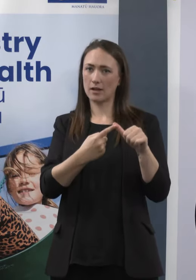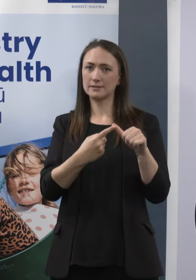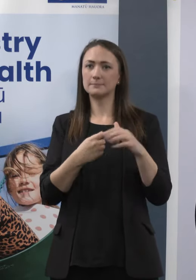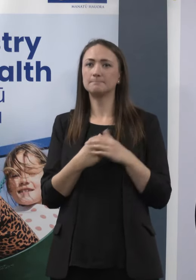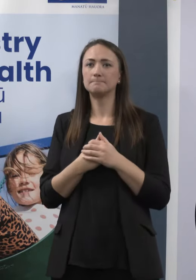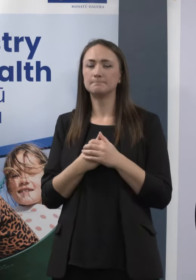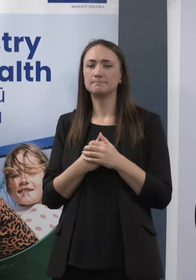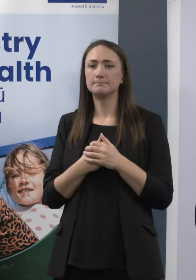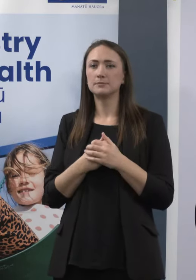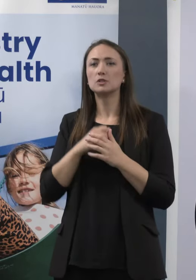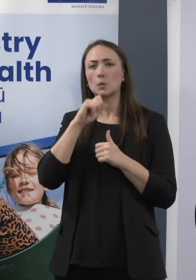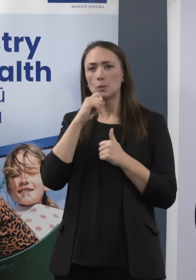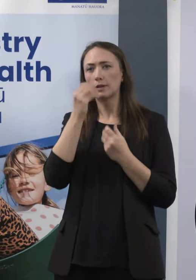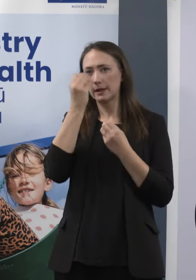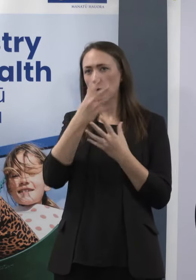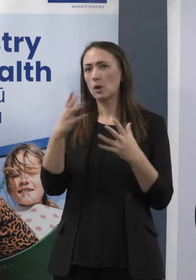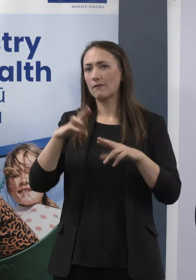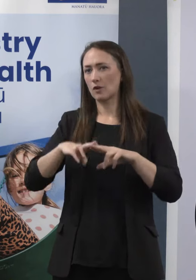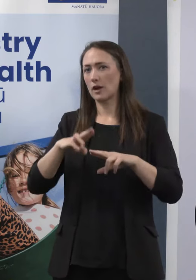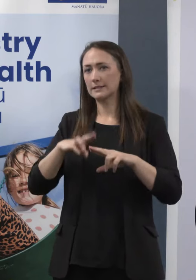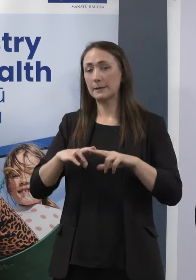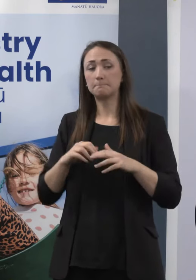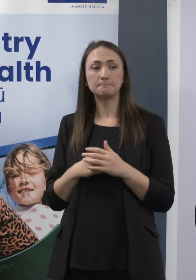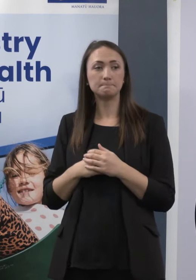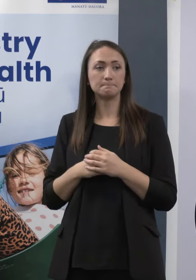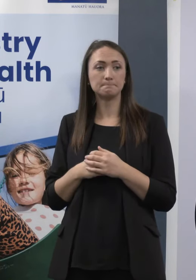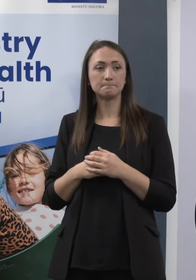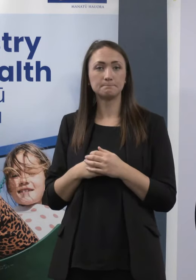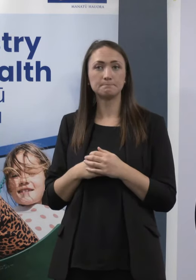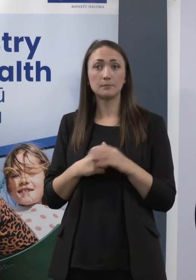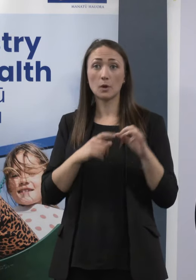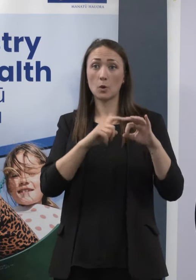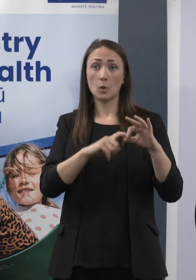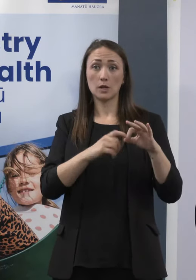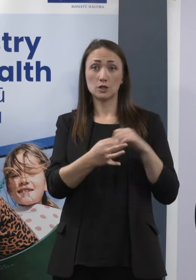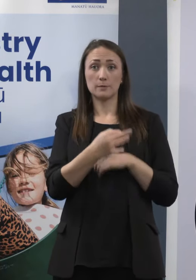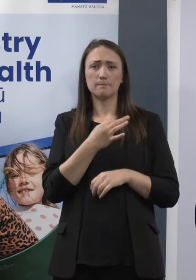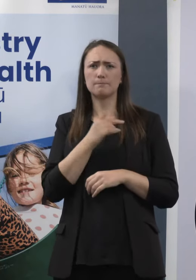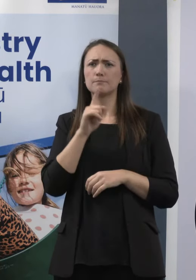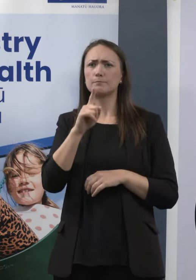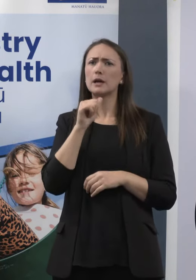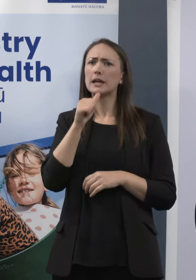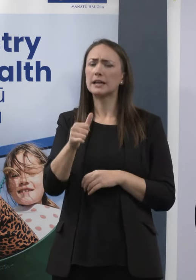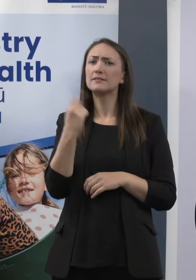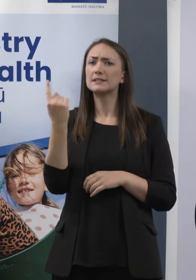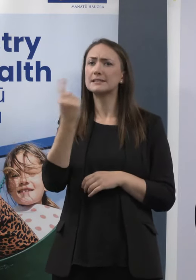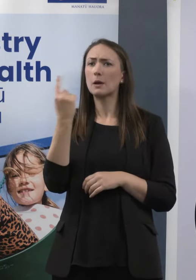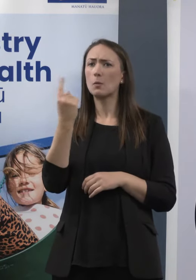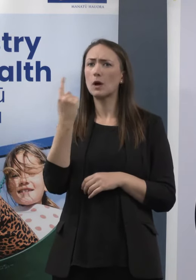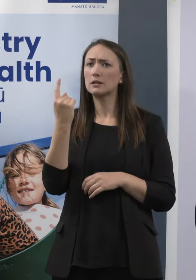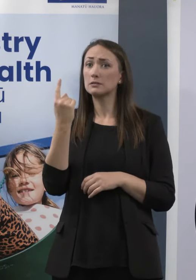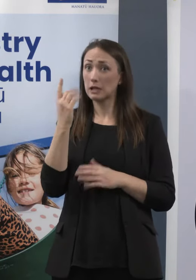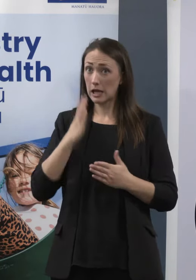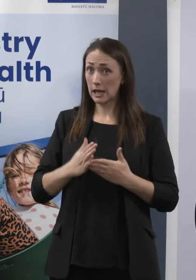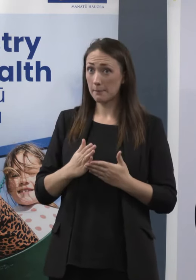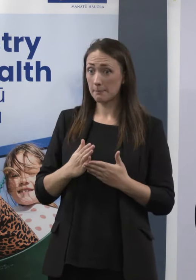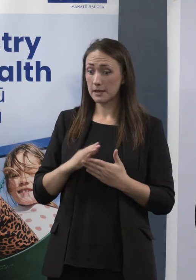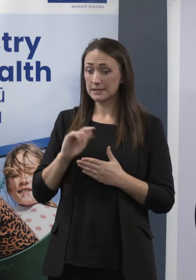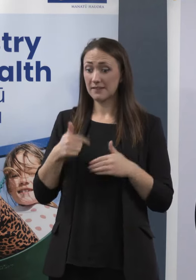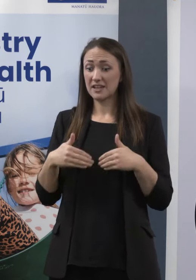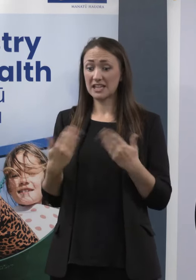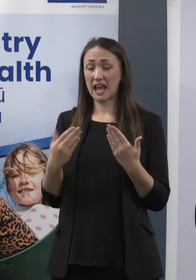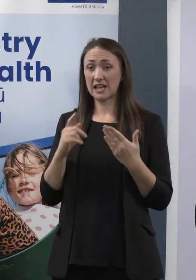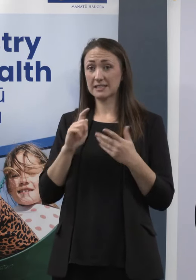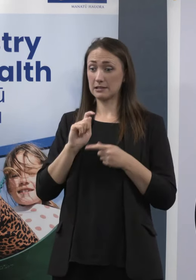putting aside the reinfection issue, though, if someone is, you know, essentially still, would they still be infectious after